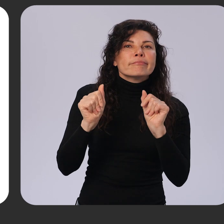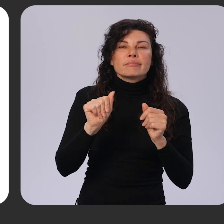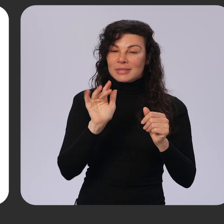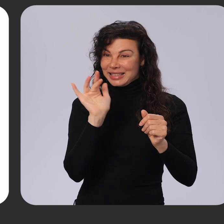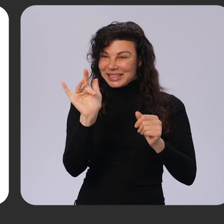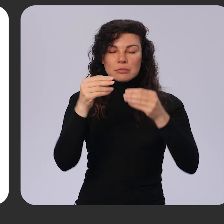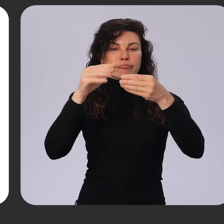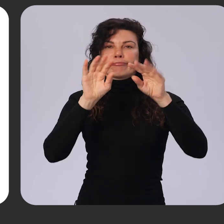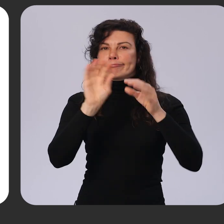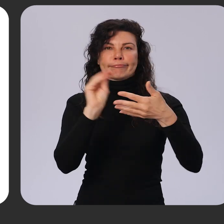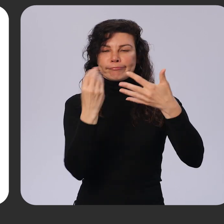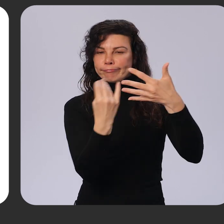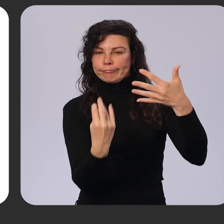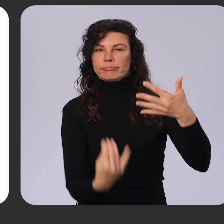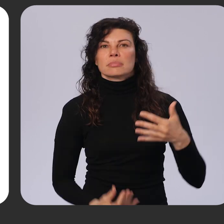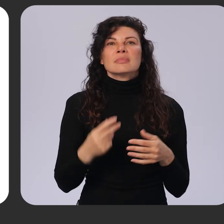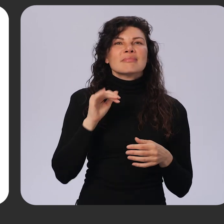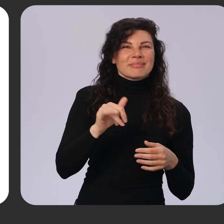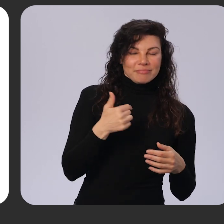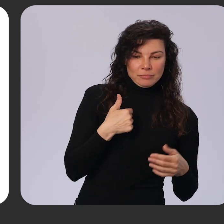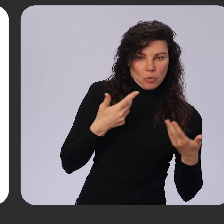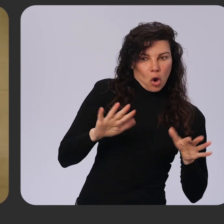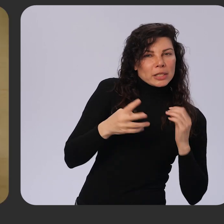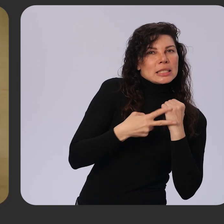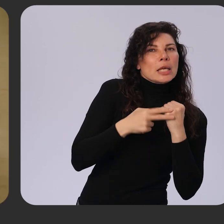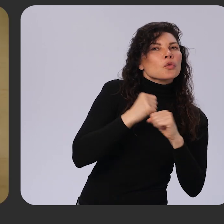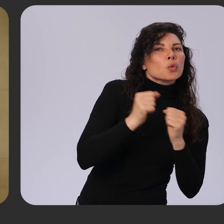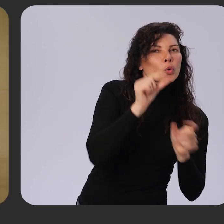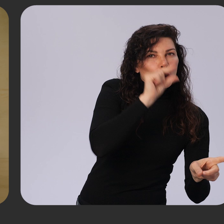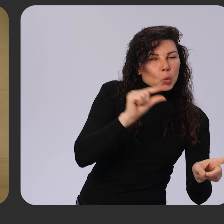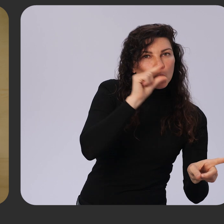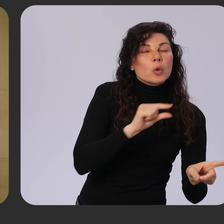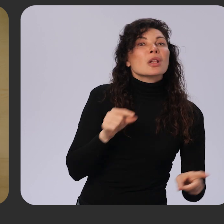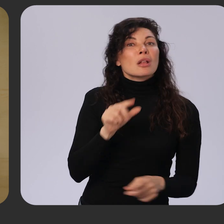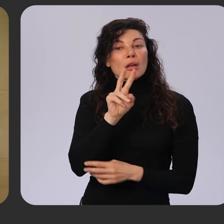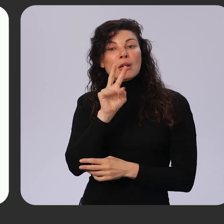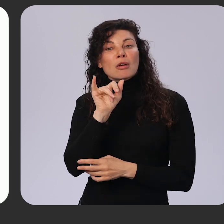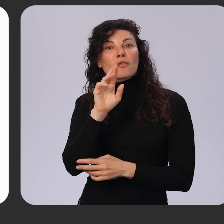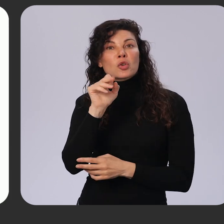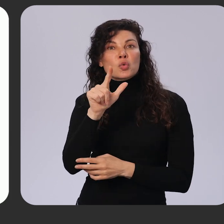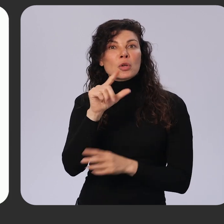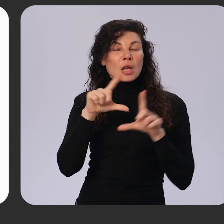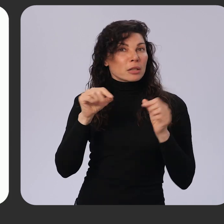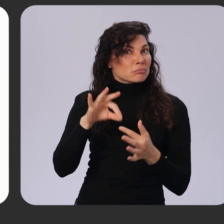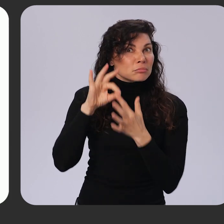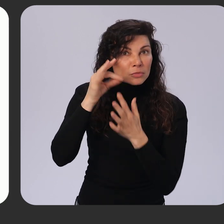data they've already saved securely with Google. What's unique about Virtual Cards is that when they are enabled,